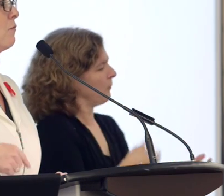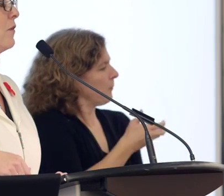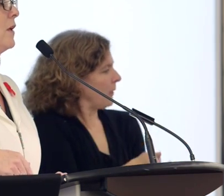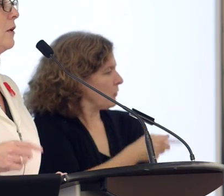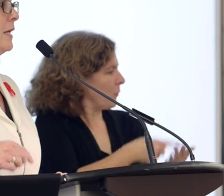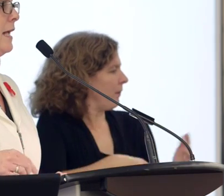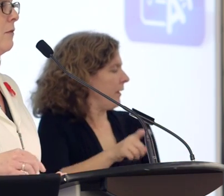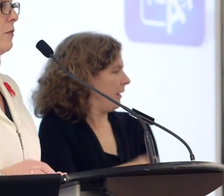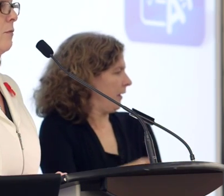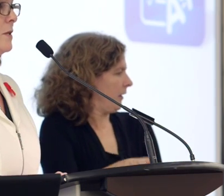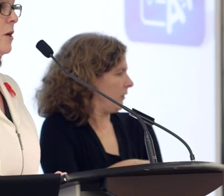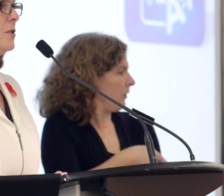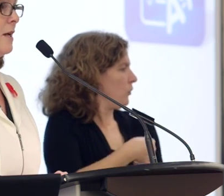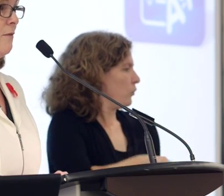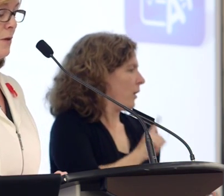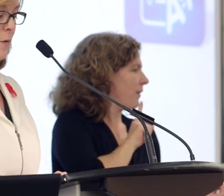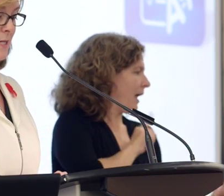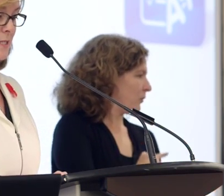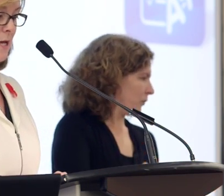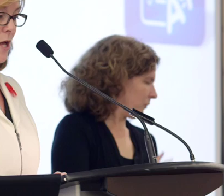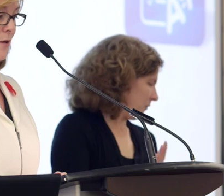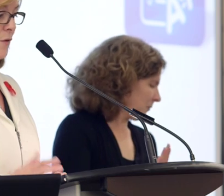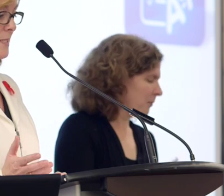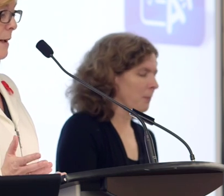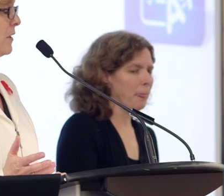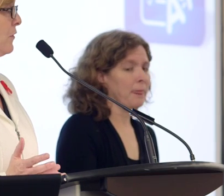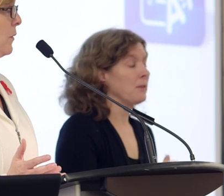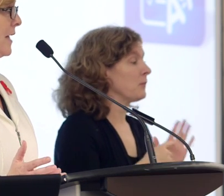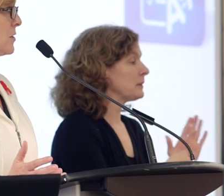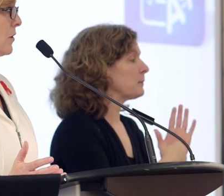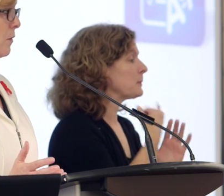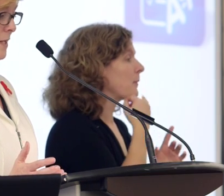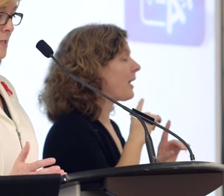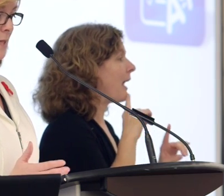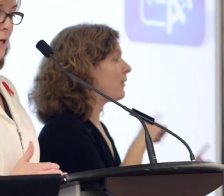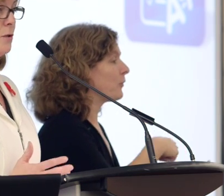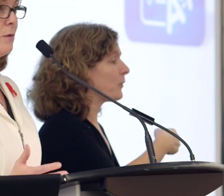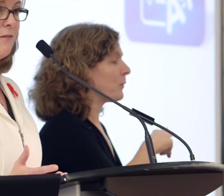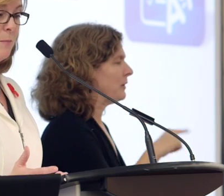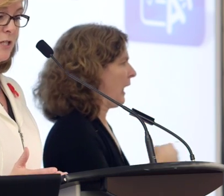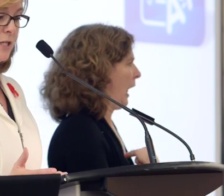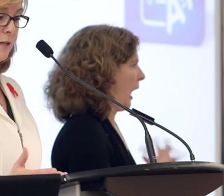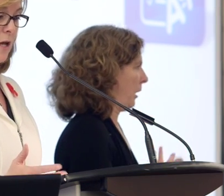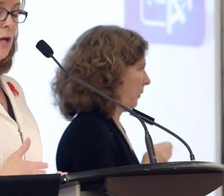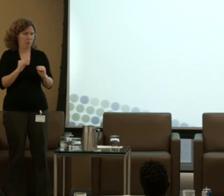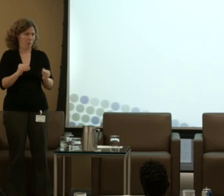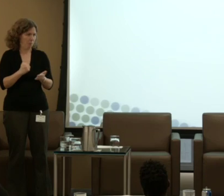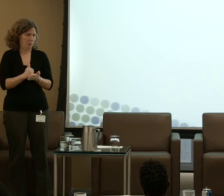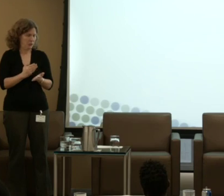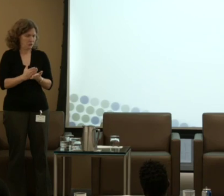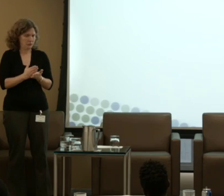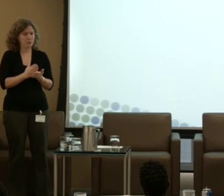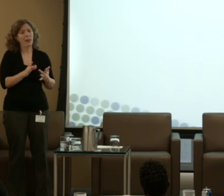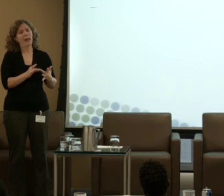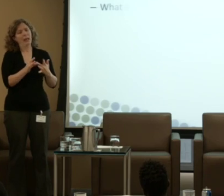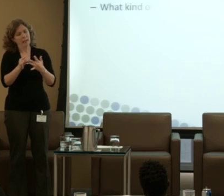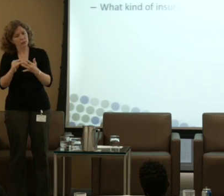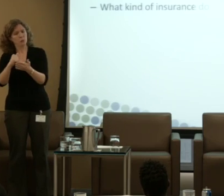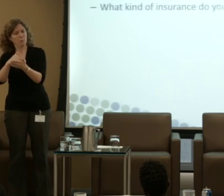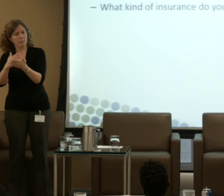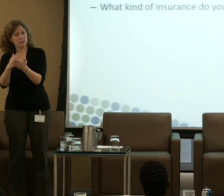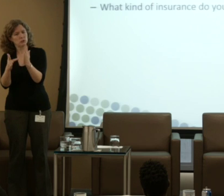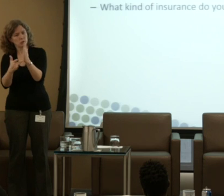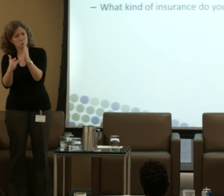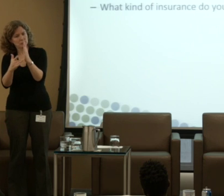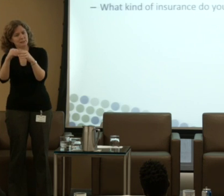needs revealed in the results of the quiz. For example, if you answer the quiz that you don't have a budget, you'll be directed to budgeting